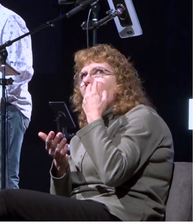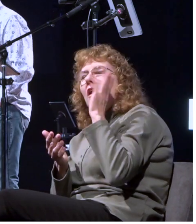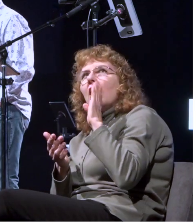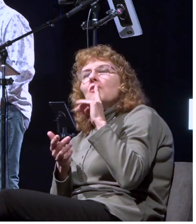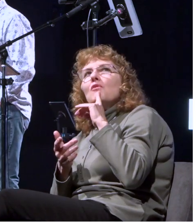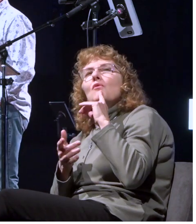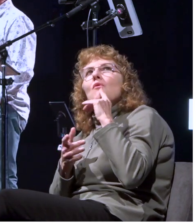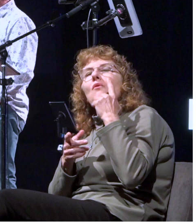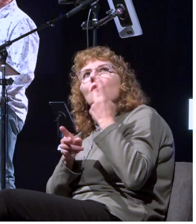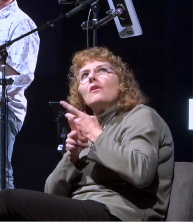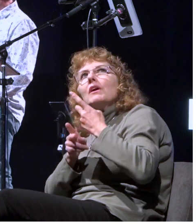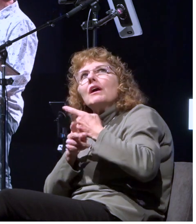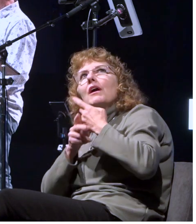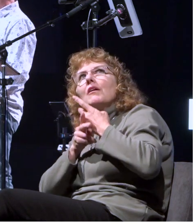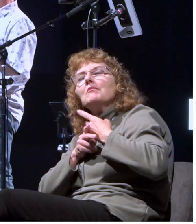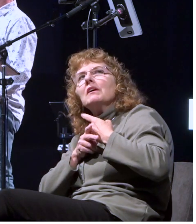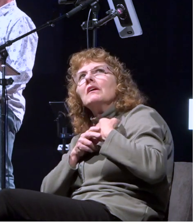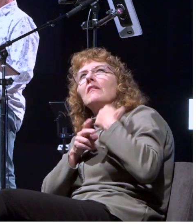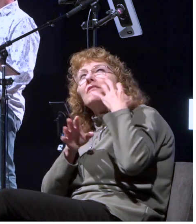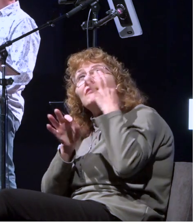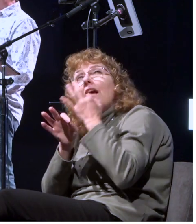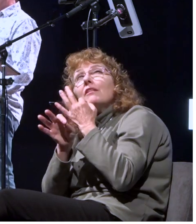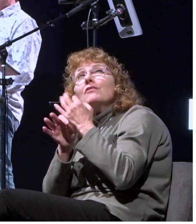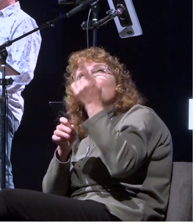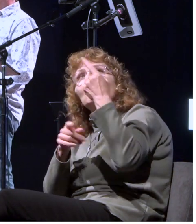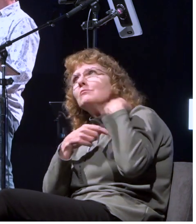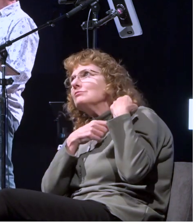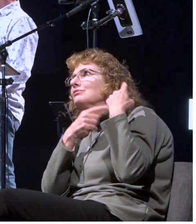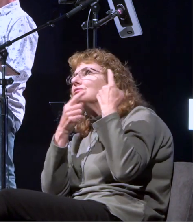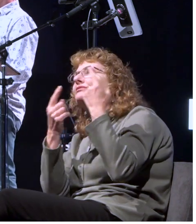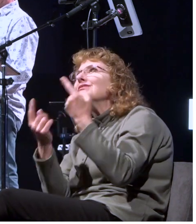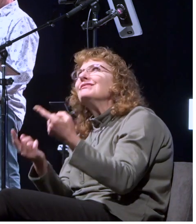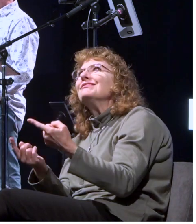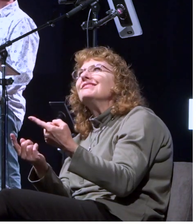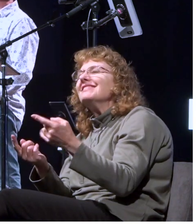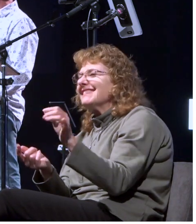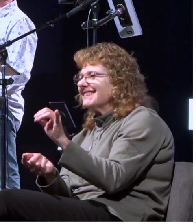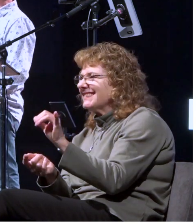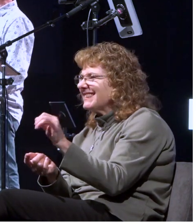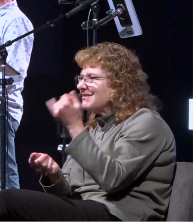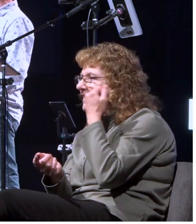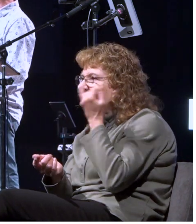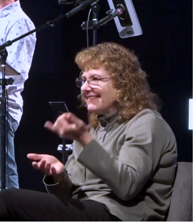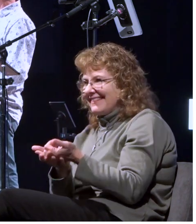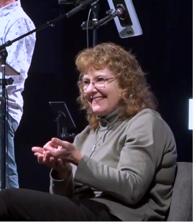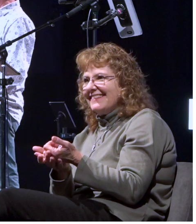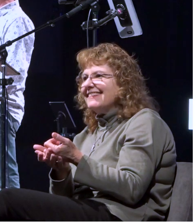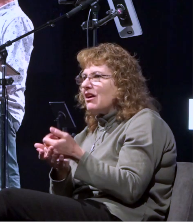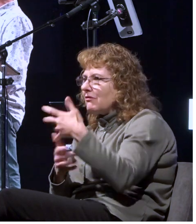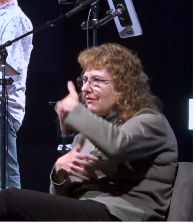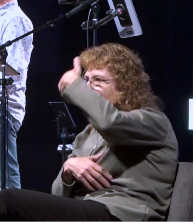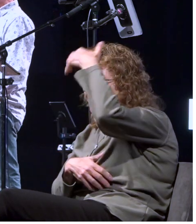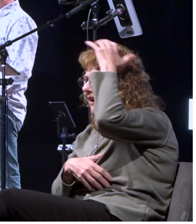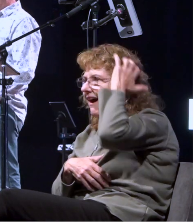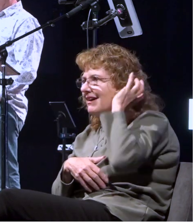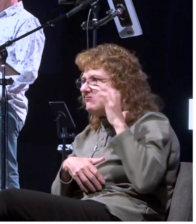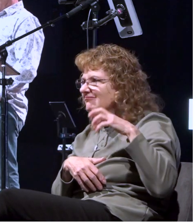and this is what david says in his testimony goliath shows up and david happens to be on the scene and and everybody's afraid of him